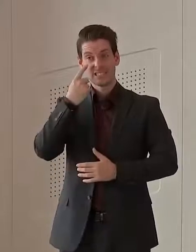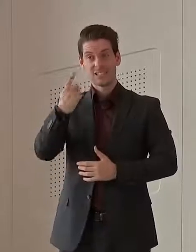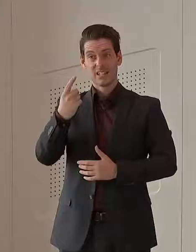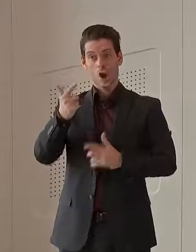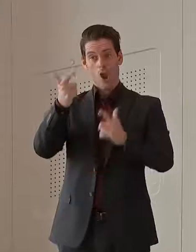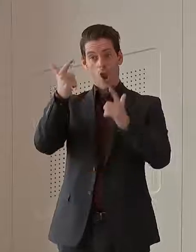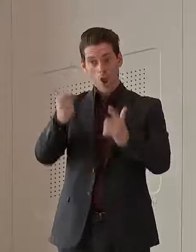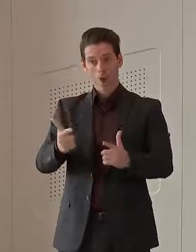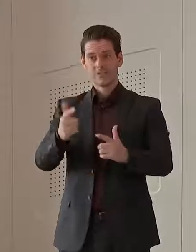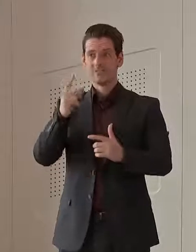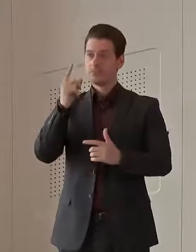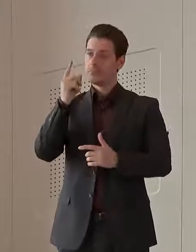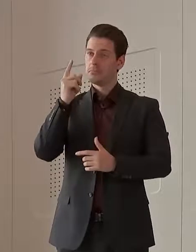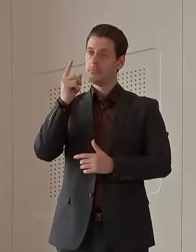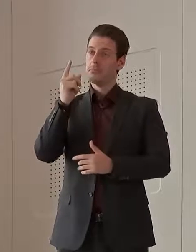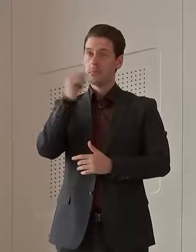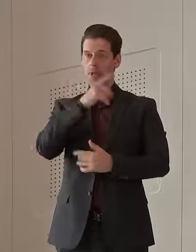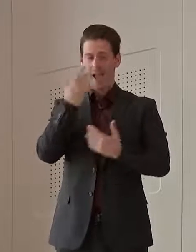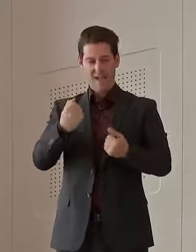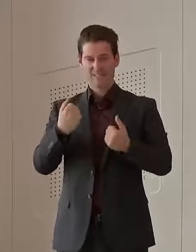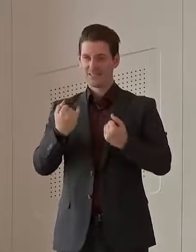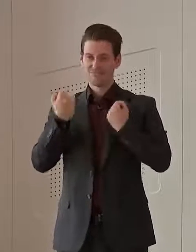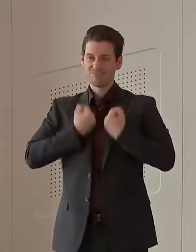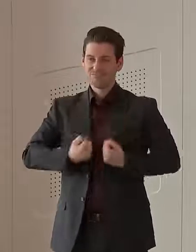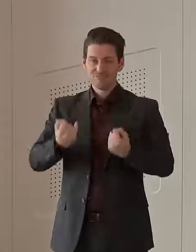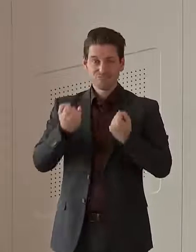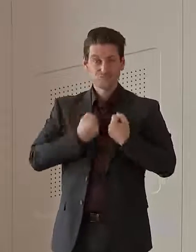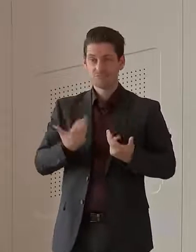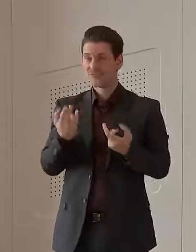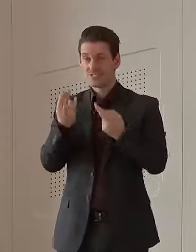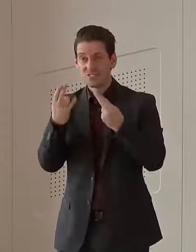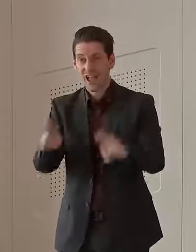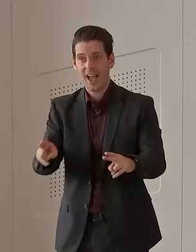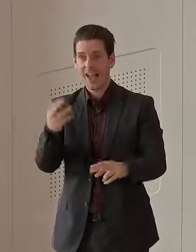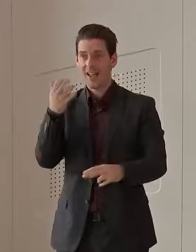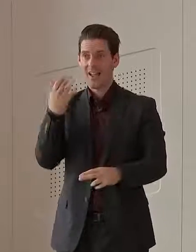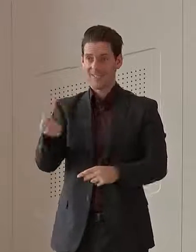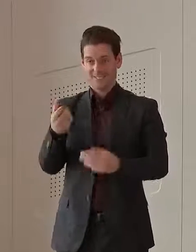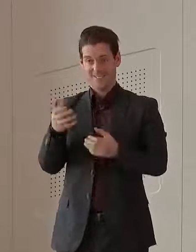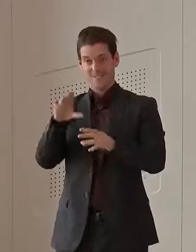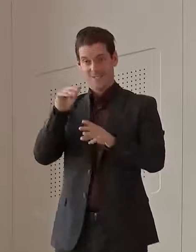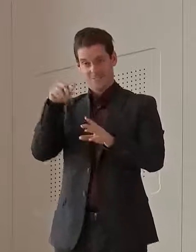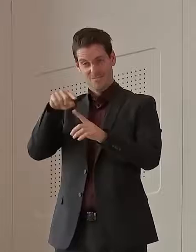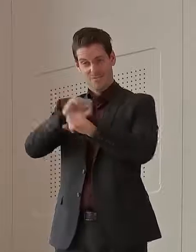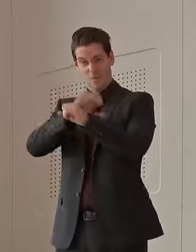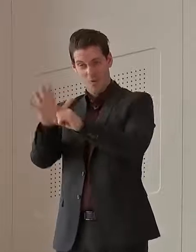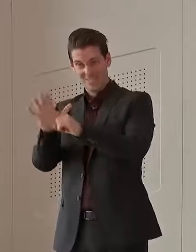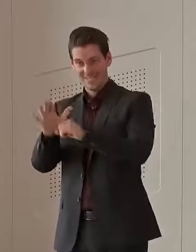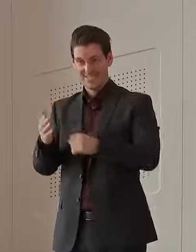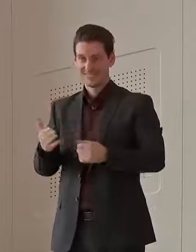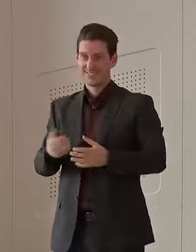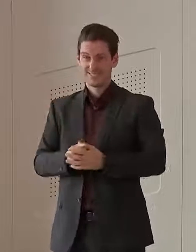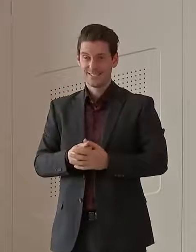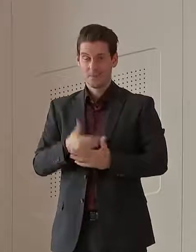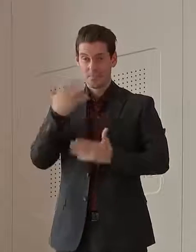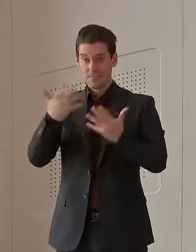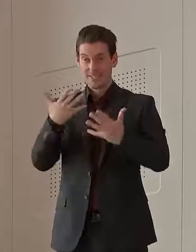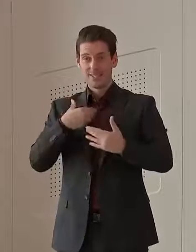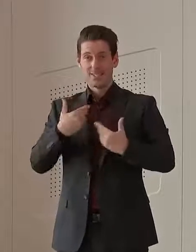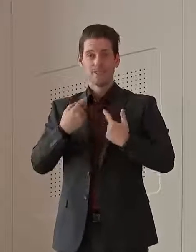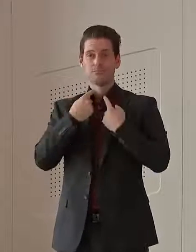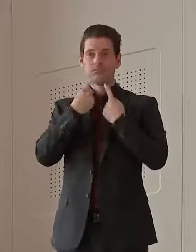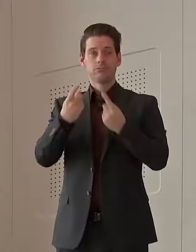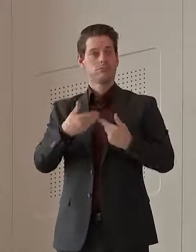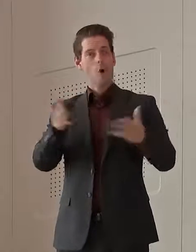presenting with serious illness, dying in hospitals. You know, hospitals are going to be stretched. We've